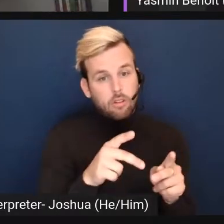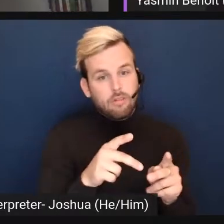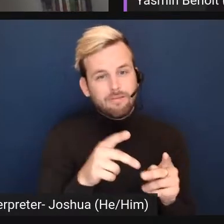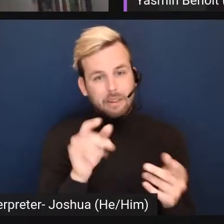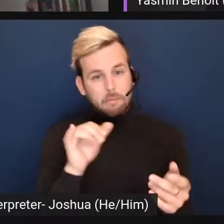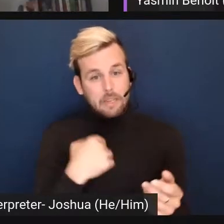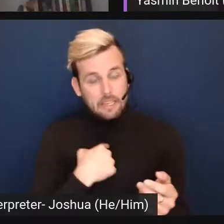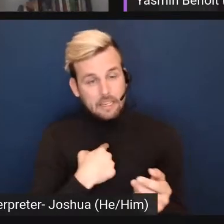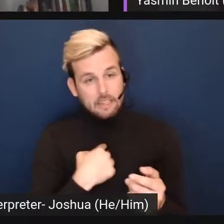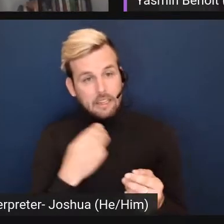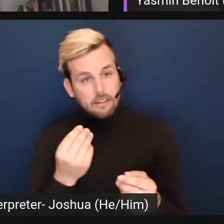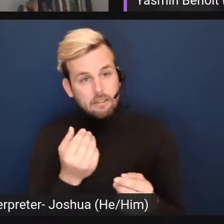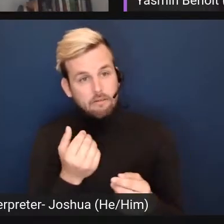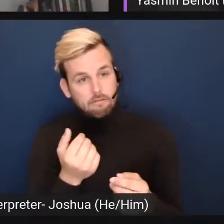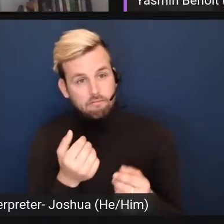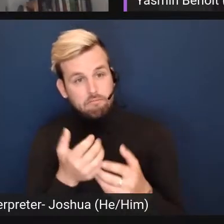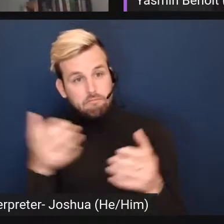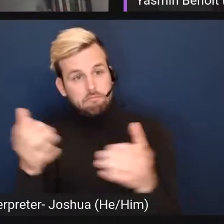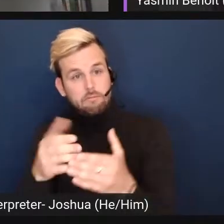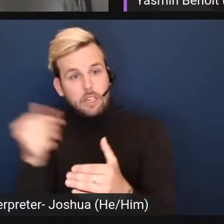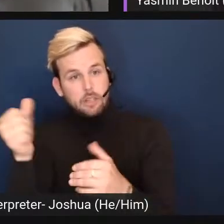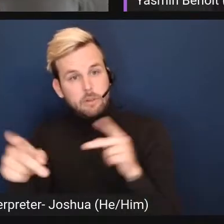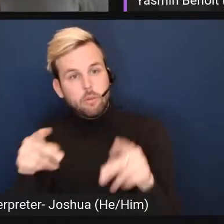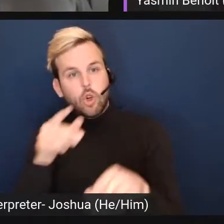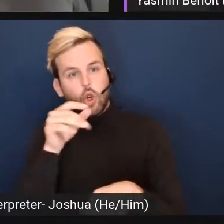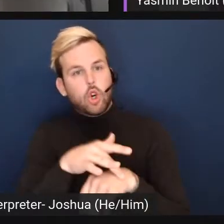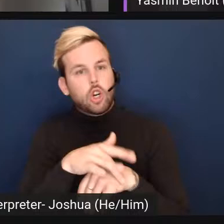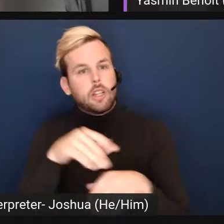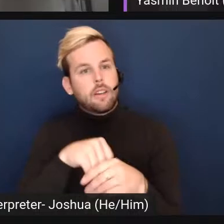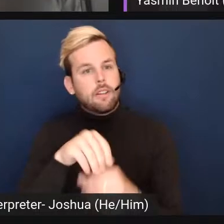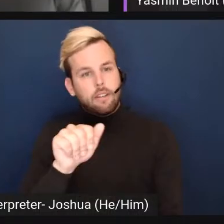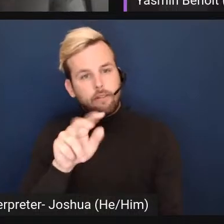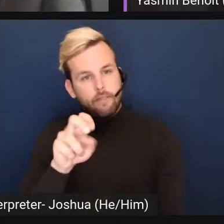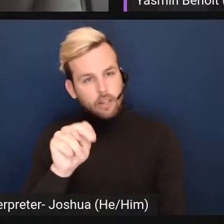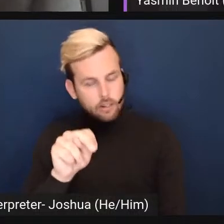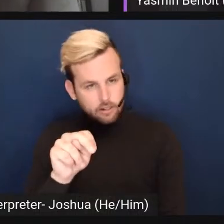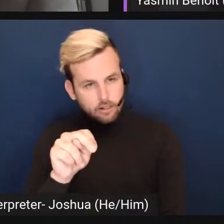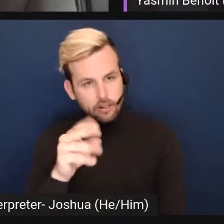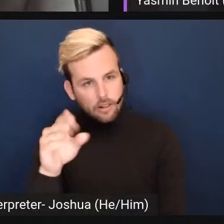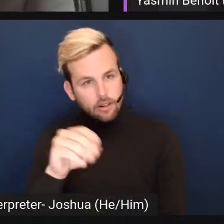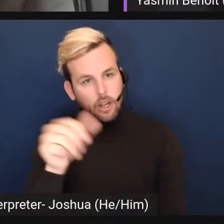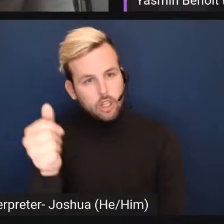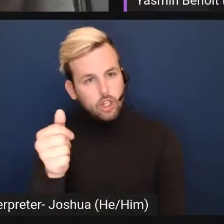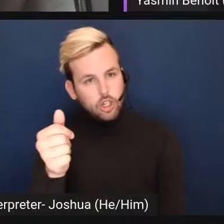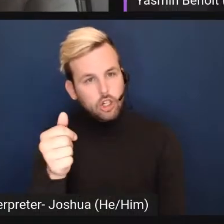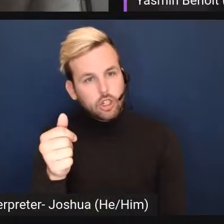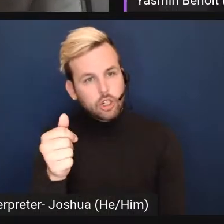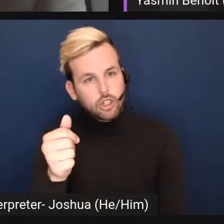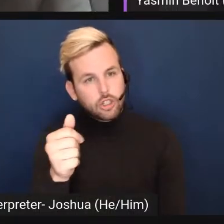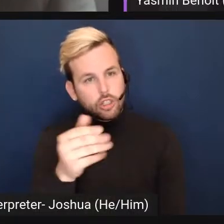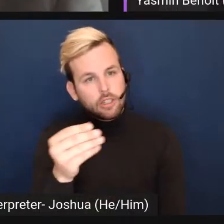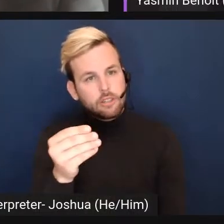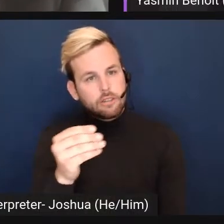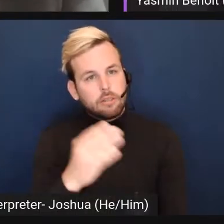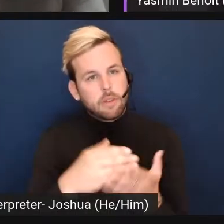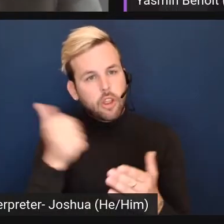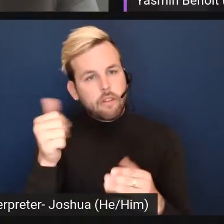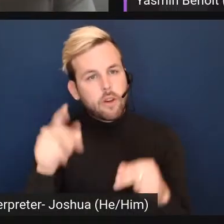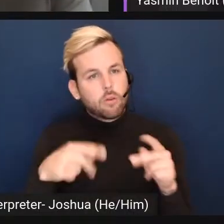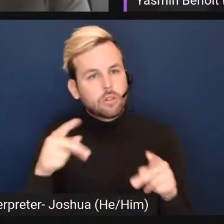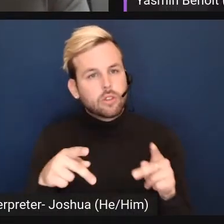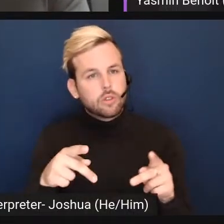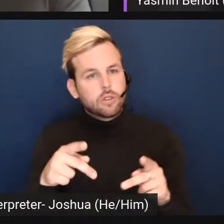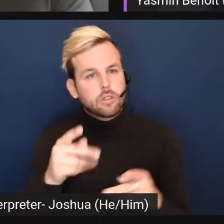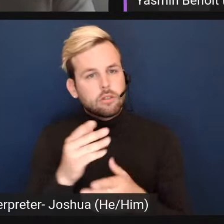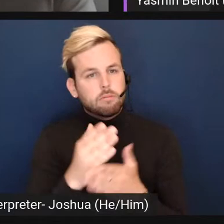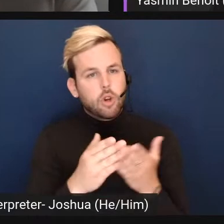point like me and like a handful of other folks who were early in Avon and other, and some other folks who were